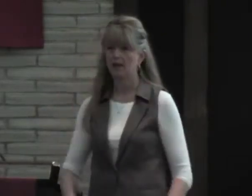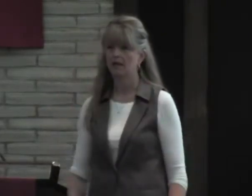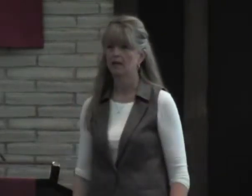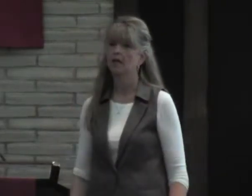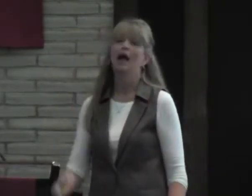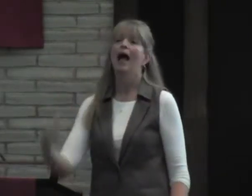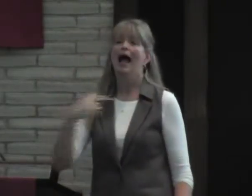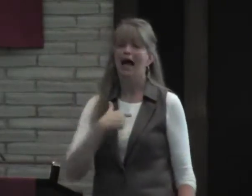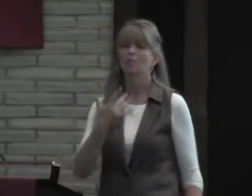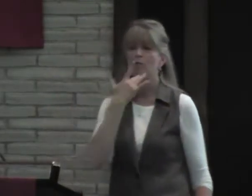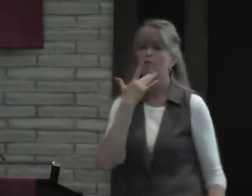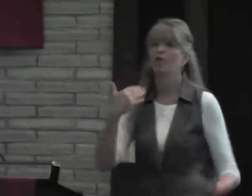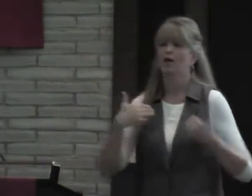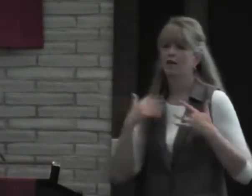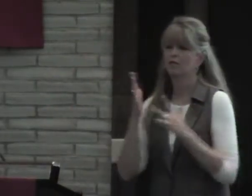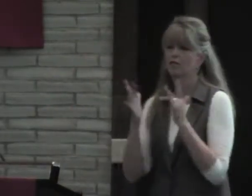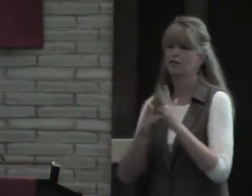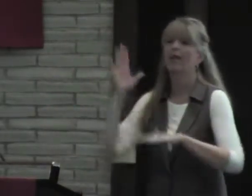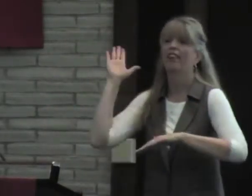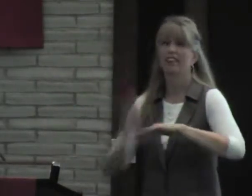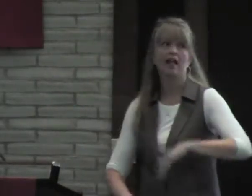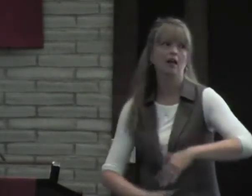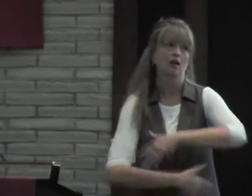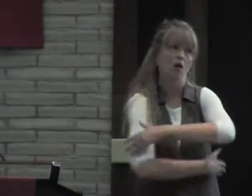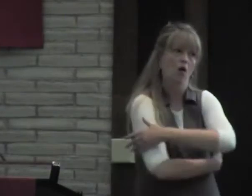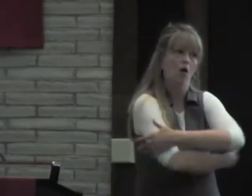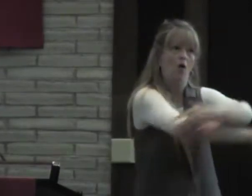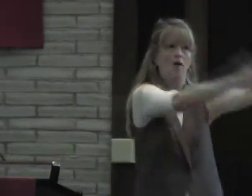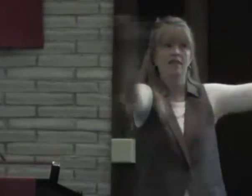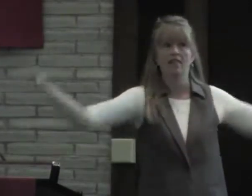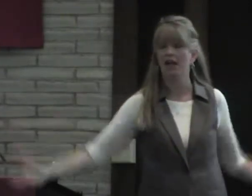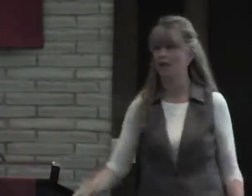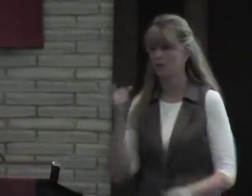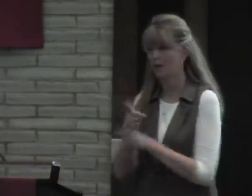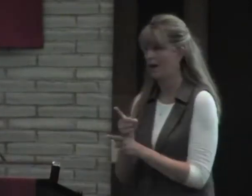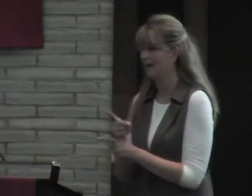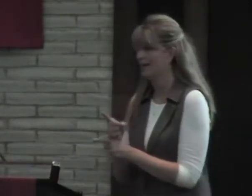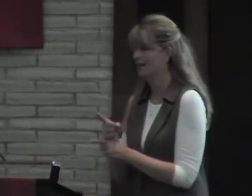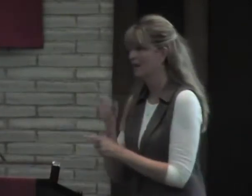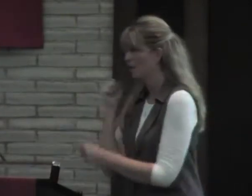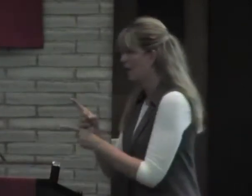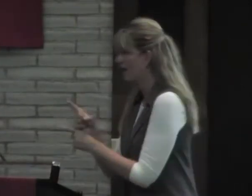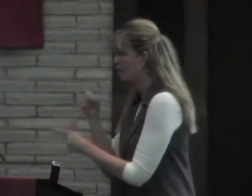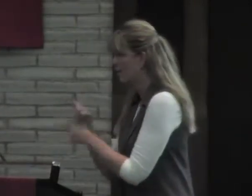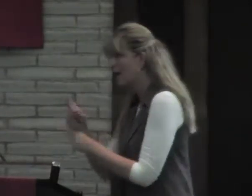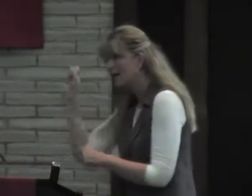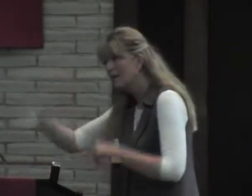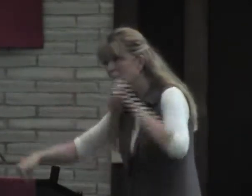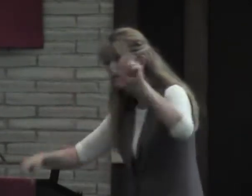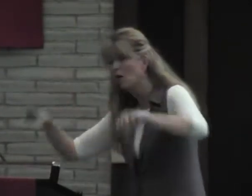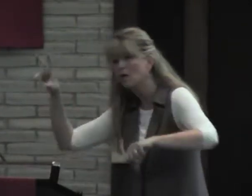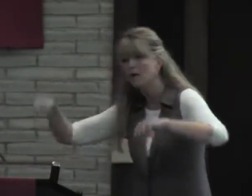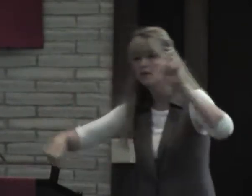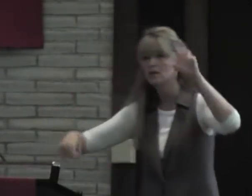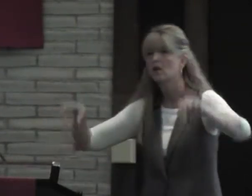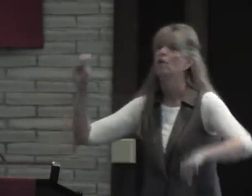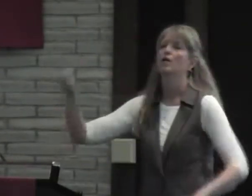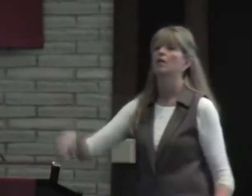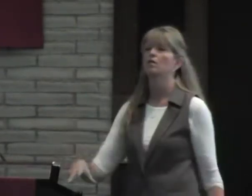And that's sad. I prefer to have Jesus than to have all of that. Right? Right? Yes or no? Yes or no?